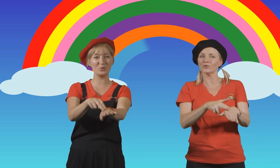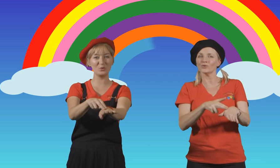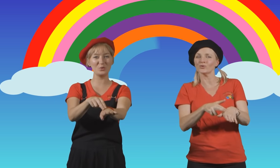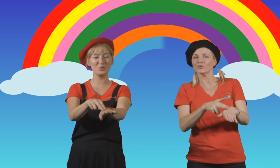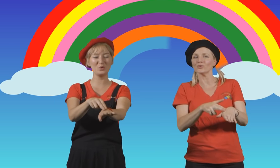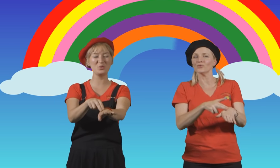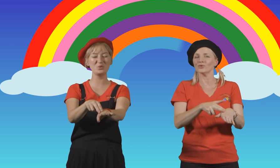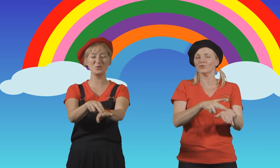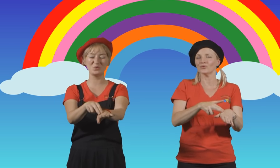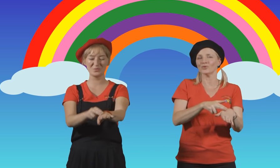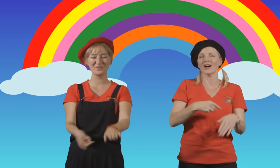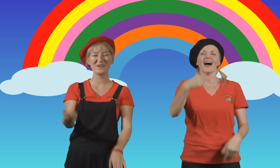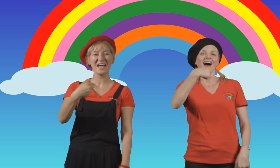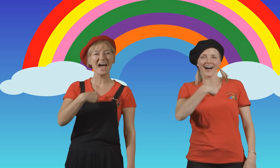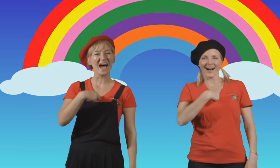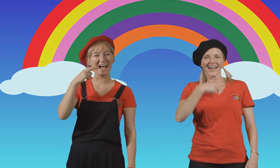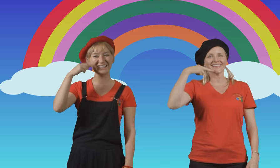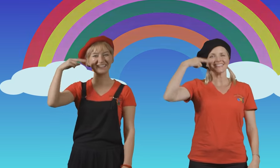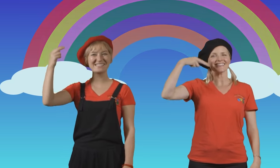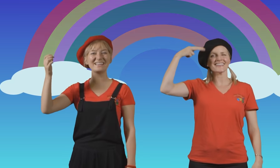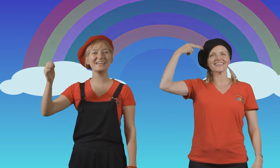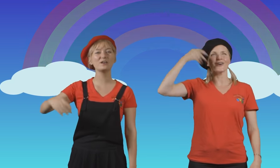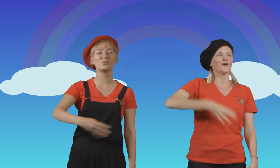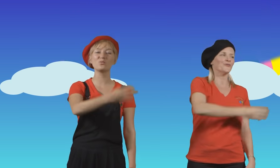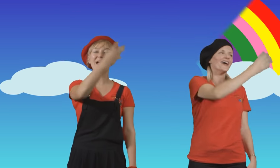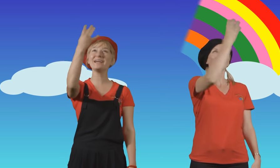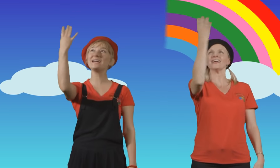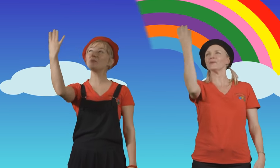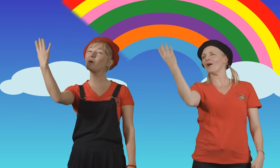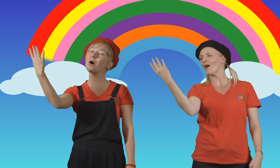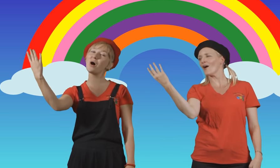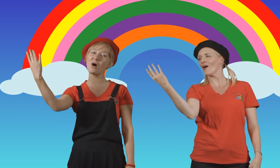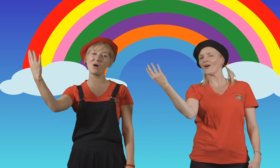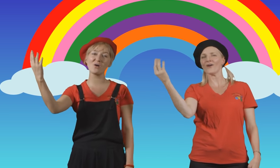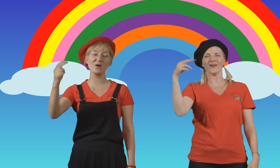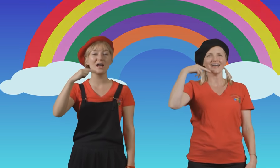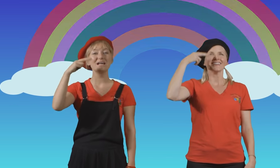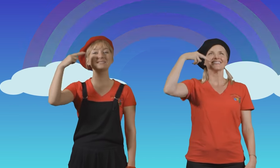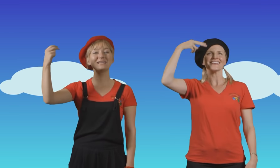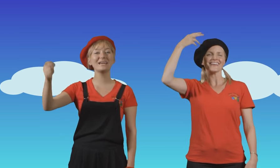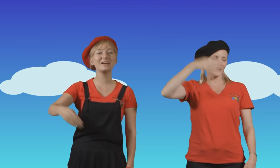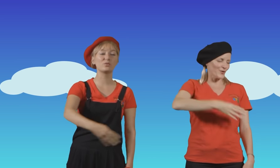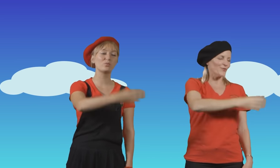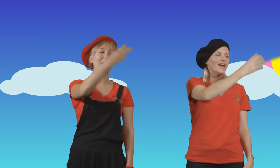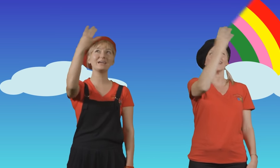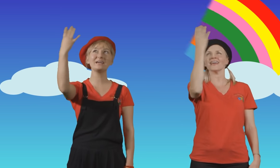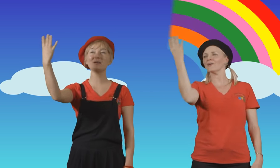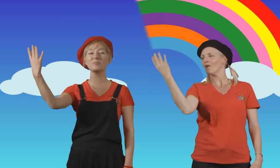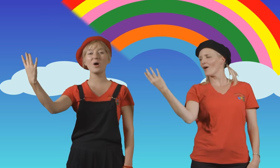I can sing a rainbow, sing a rainbow,